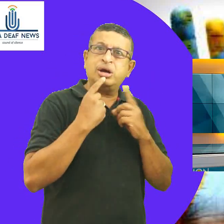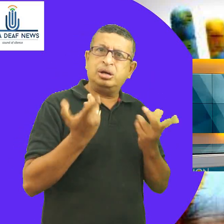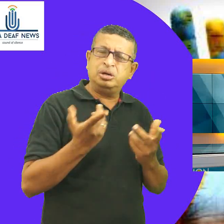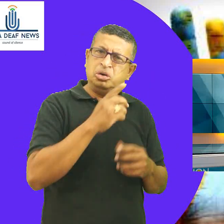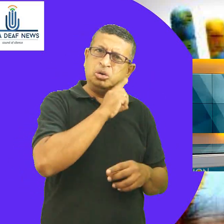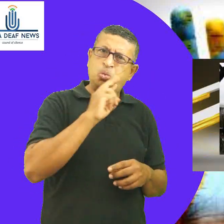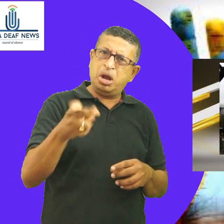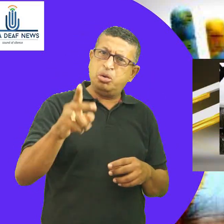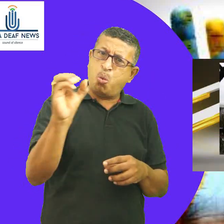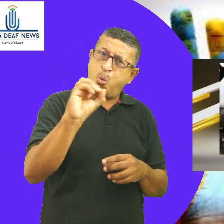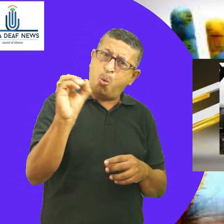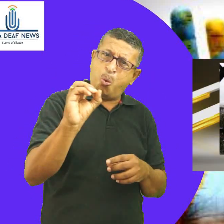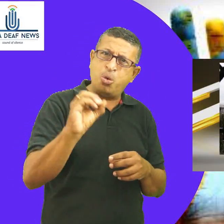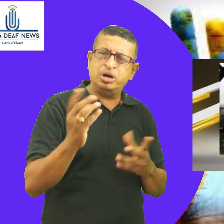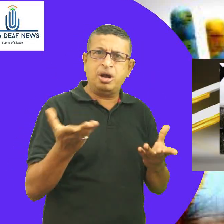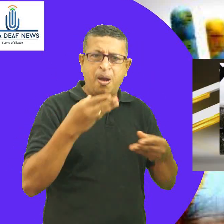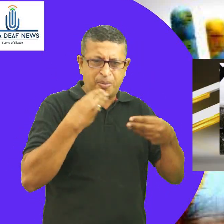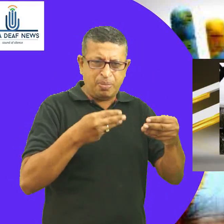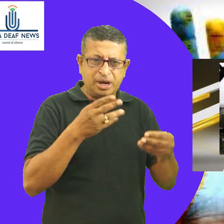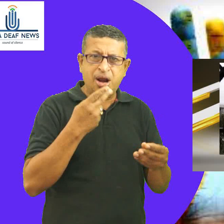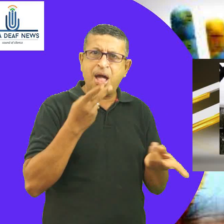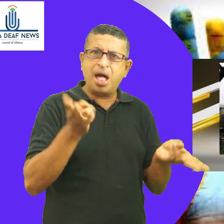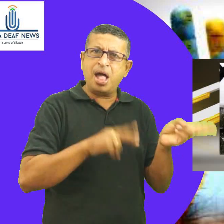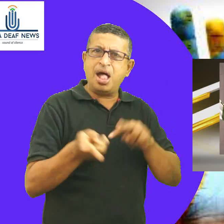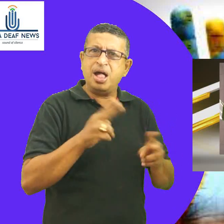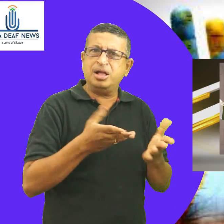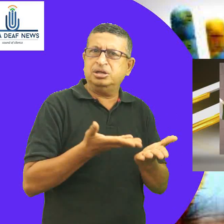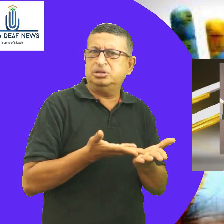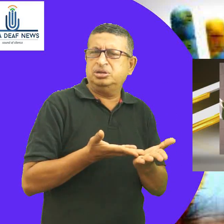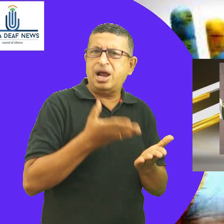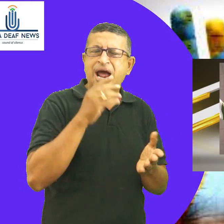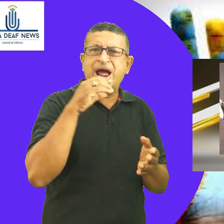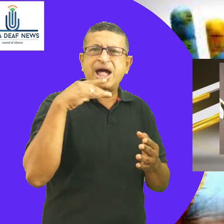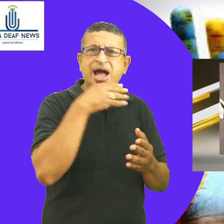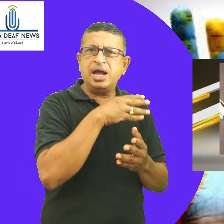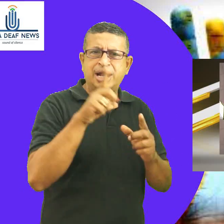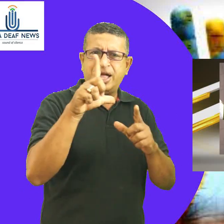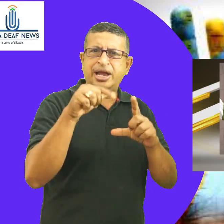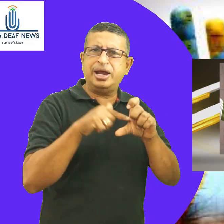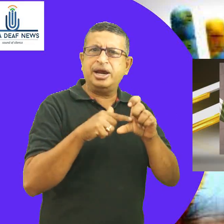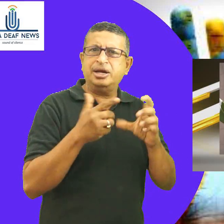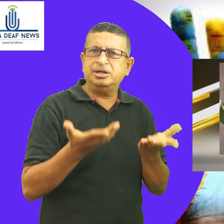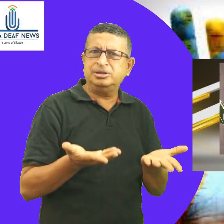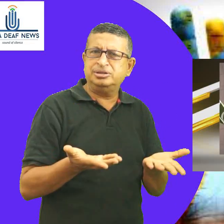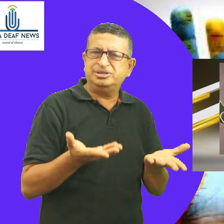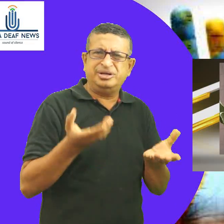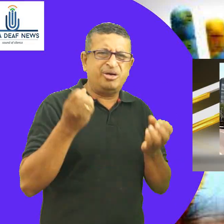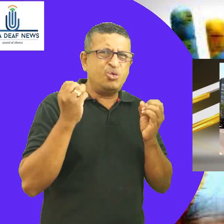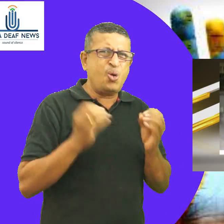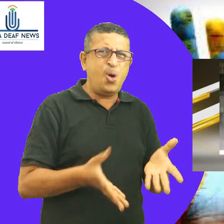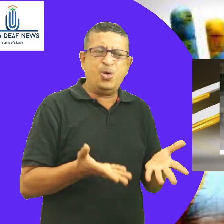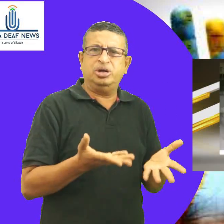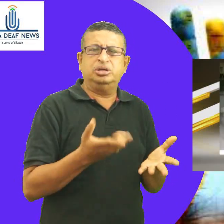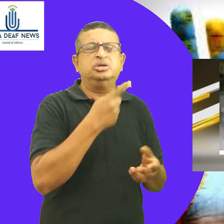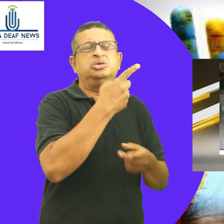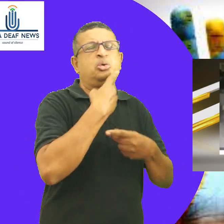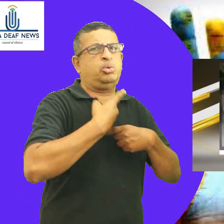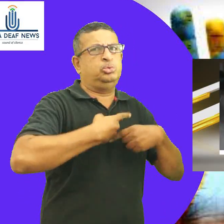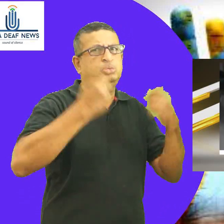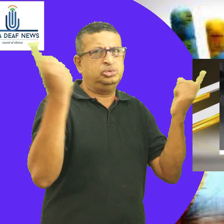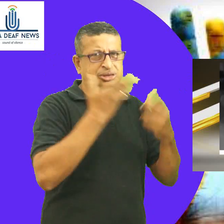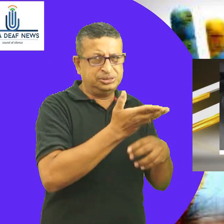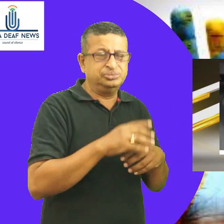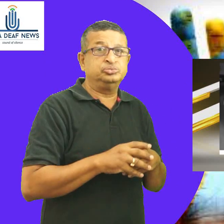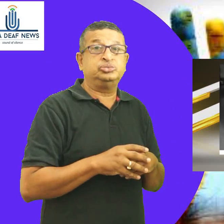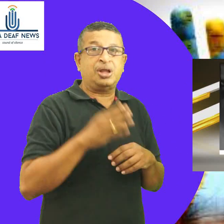On Monday, India handed a dossier to the five permanent members of the UN Security Council. This dossier was about a major attack which